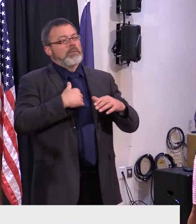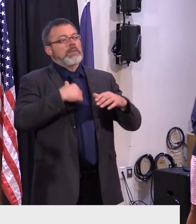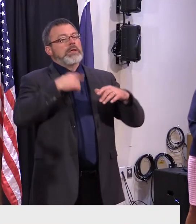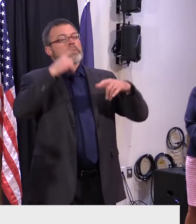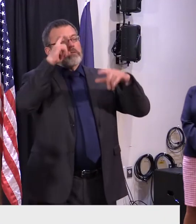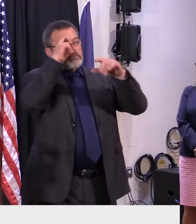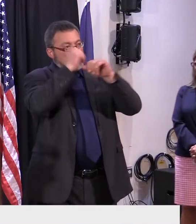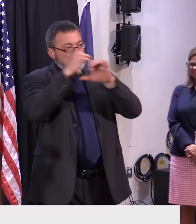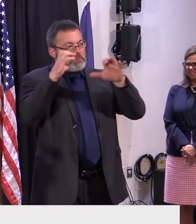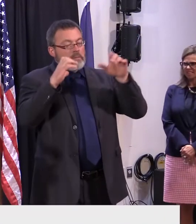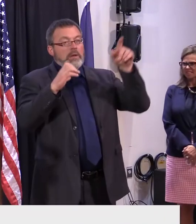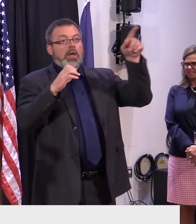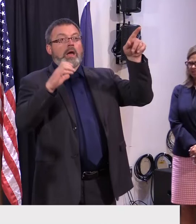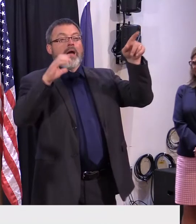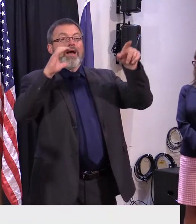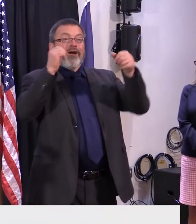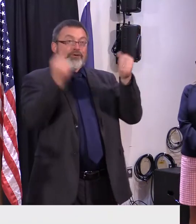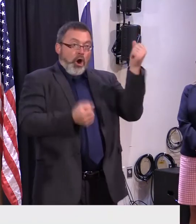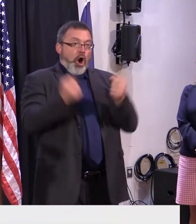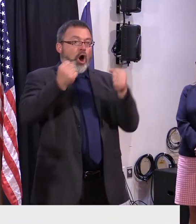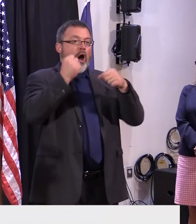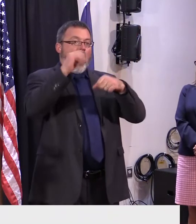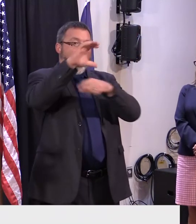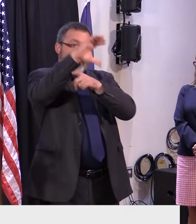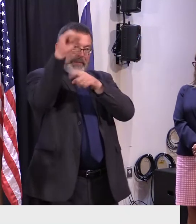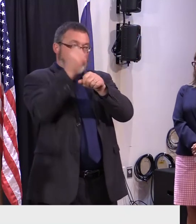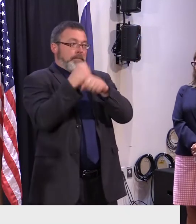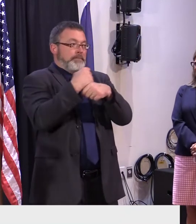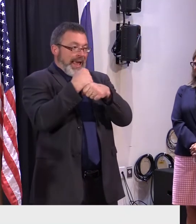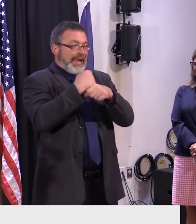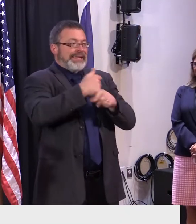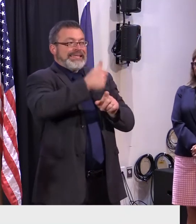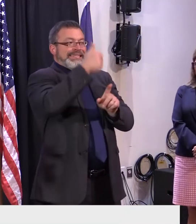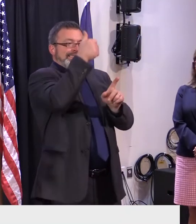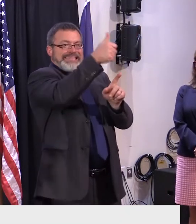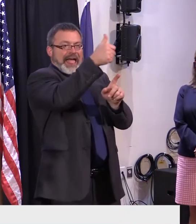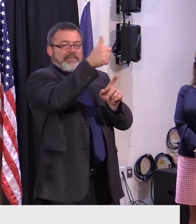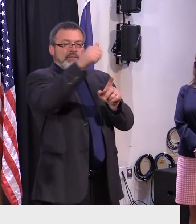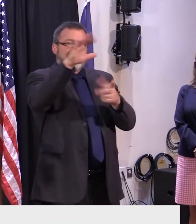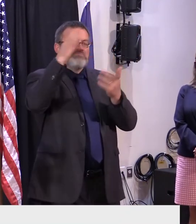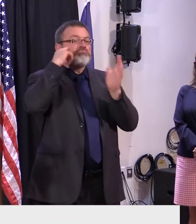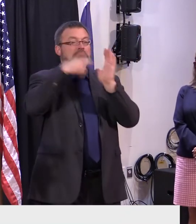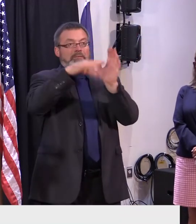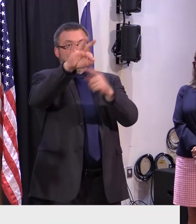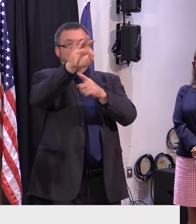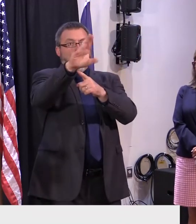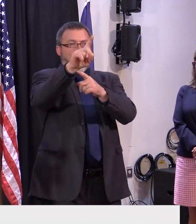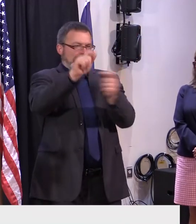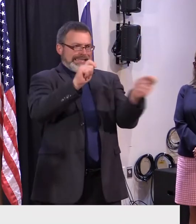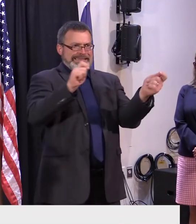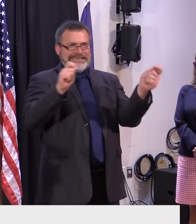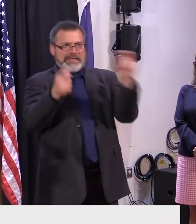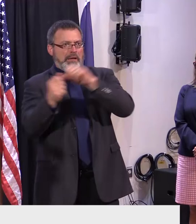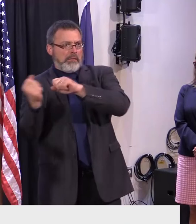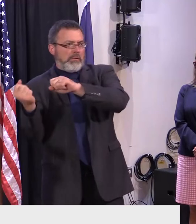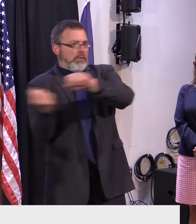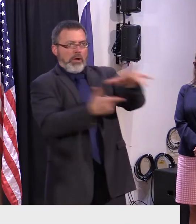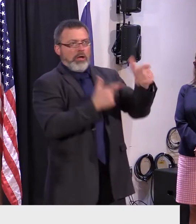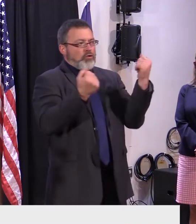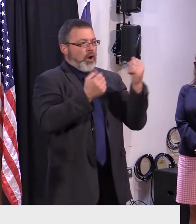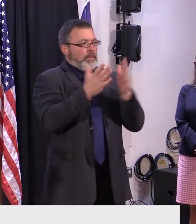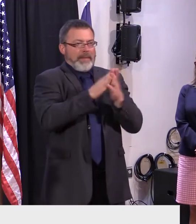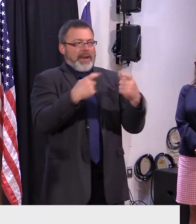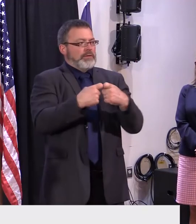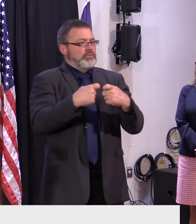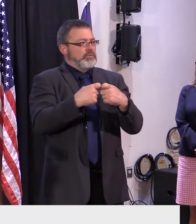uh i think ford has already decided this and i think general motors is not far behind so i think the major manufacturers